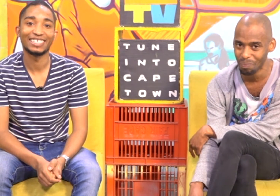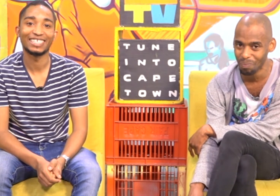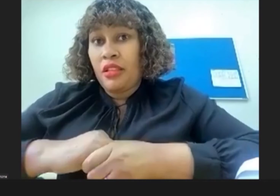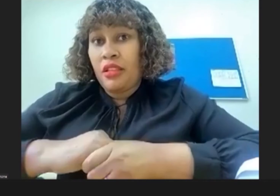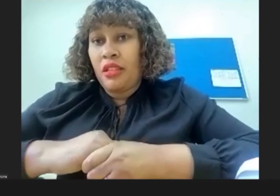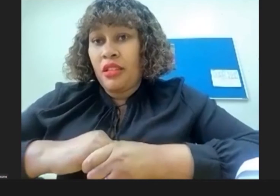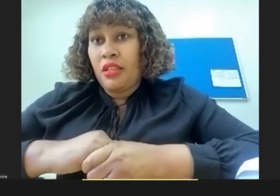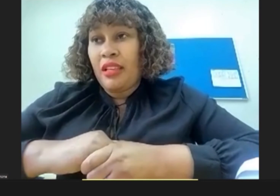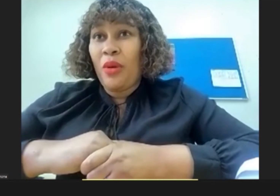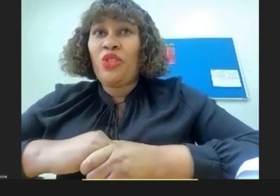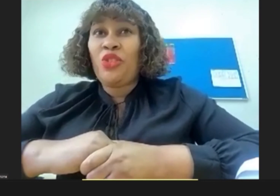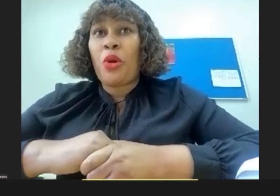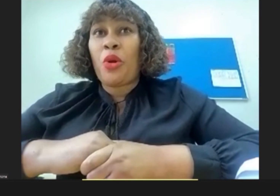Oh what I enjoy Oh